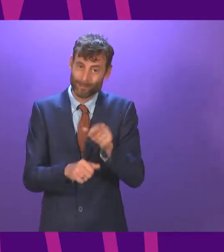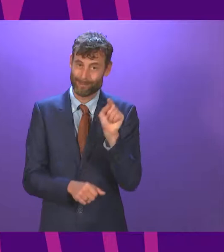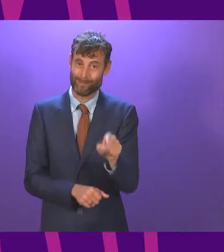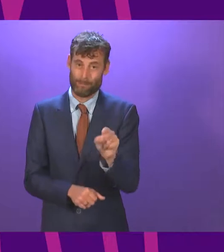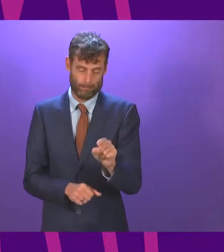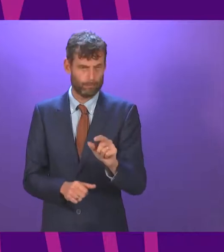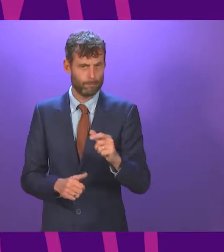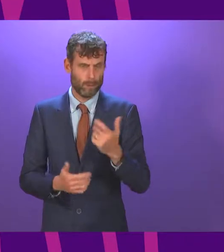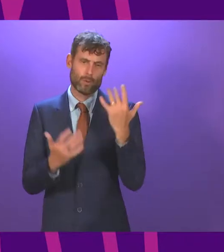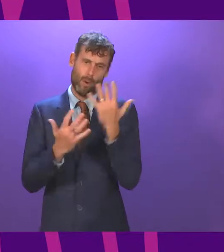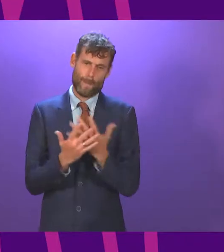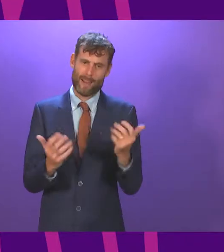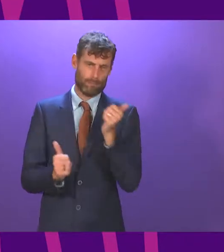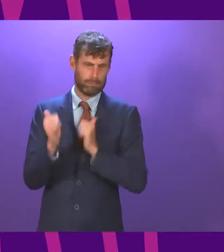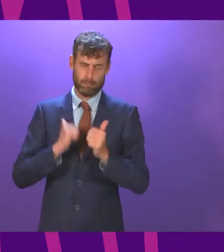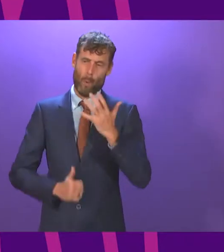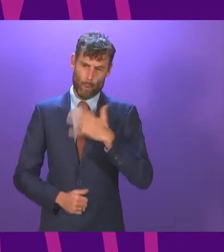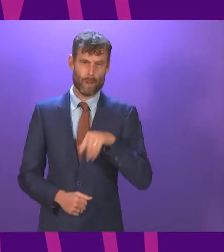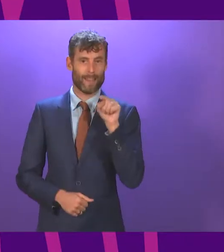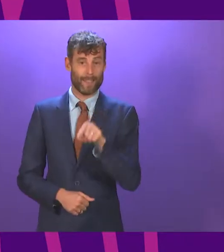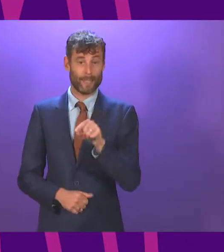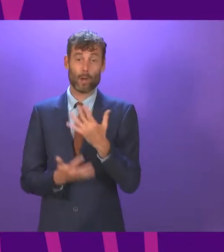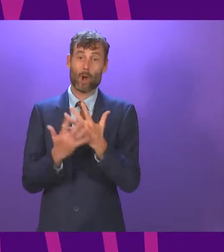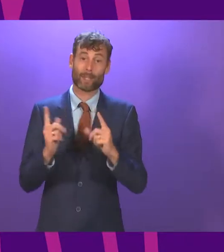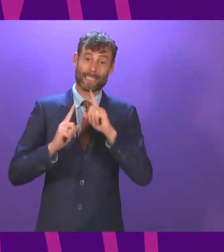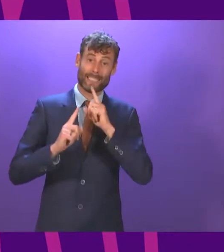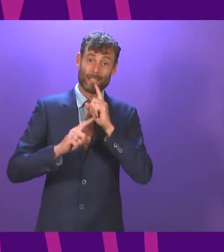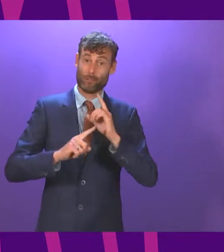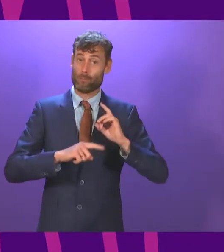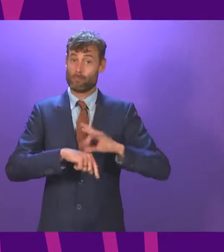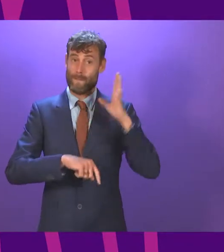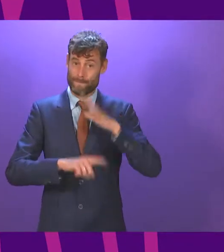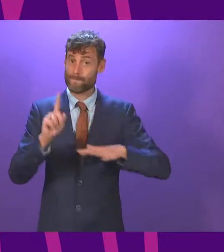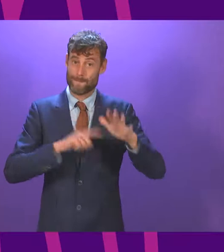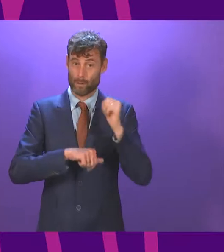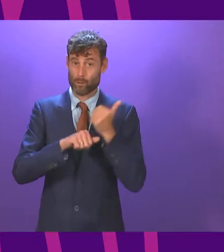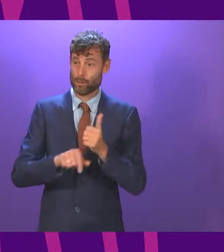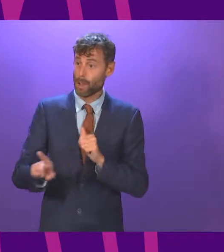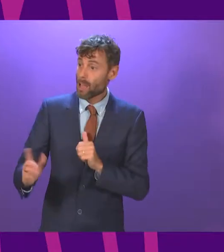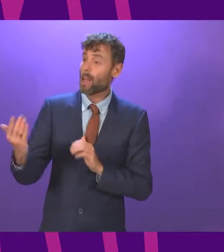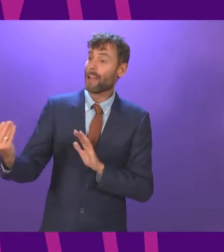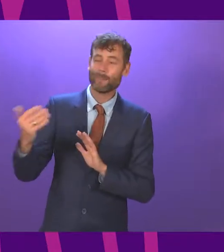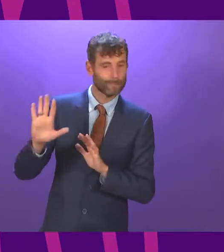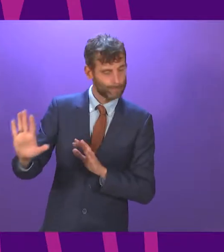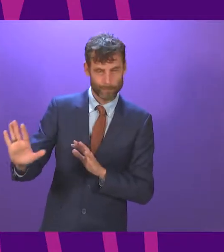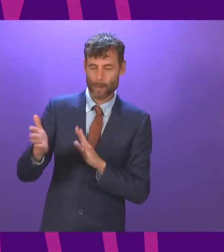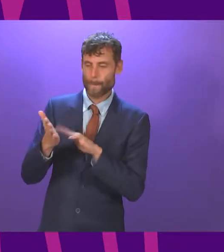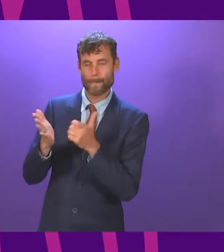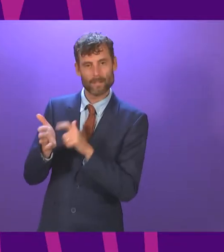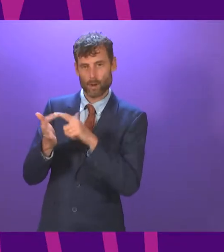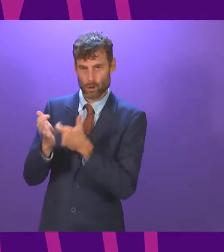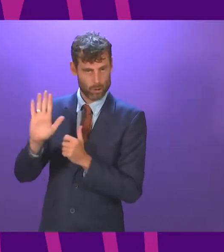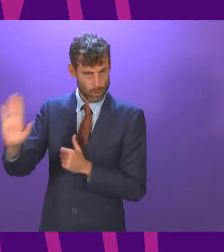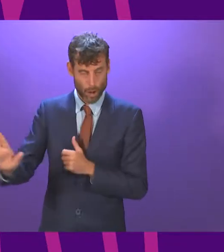welcomed across the teaching profession in their efforts to support... No, I won't, Mr Kerr. The